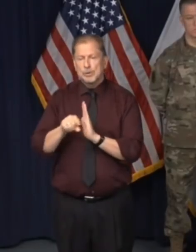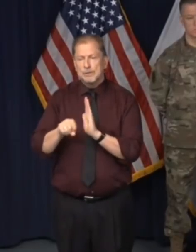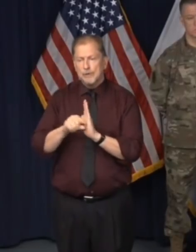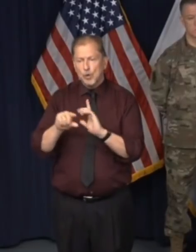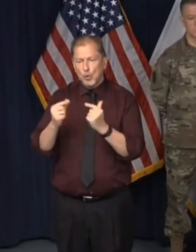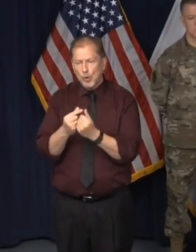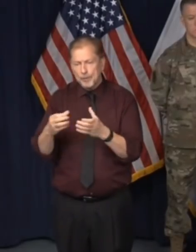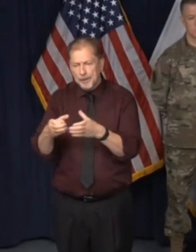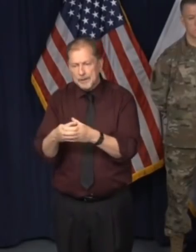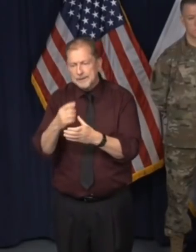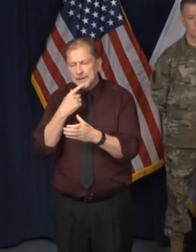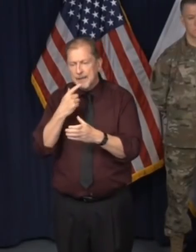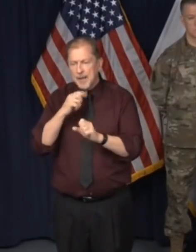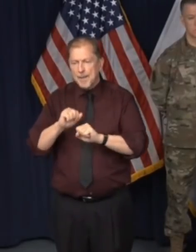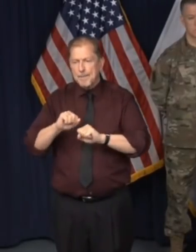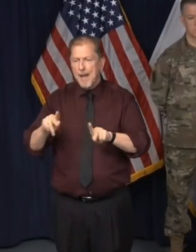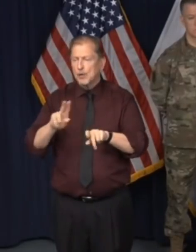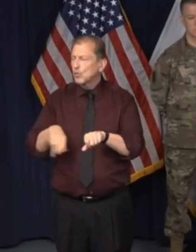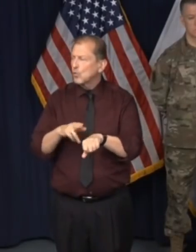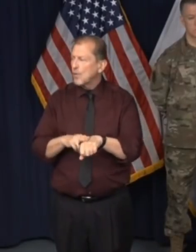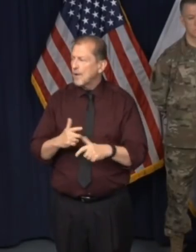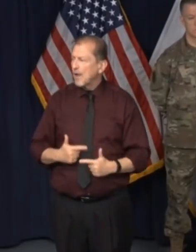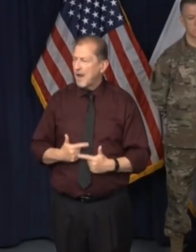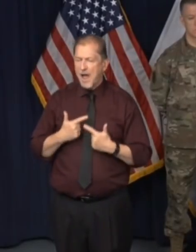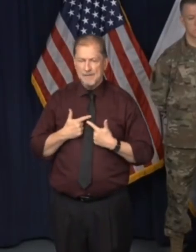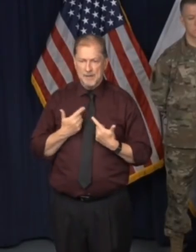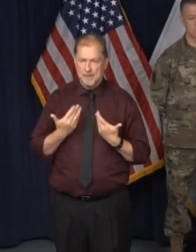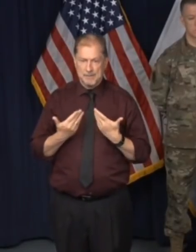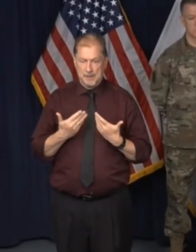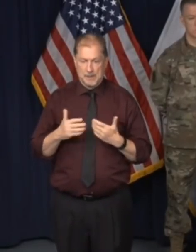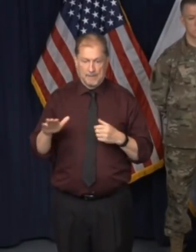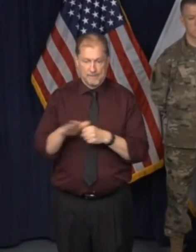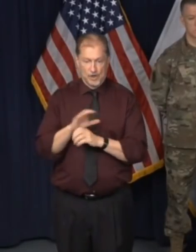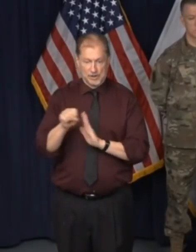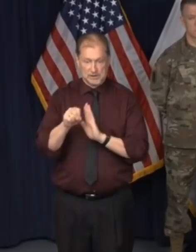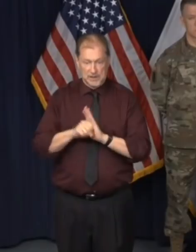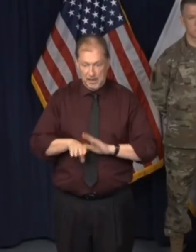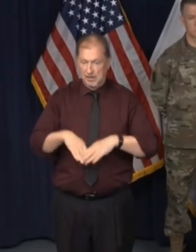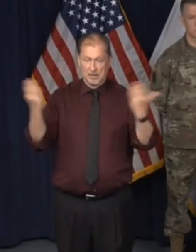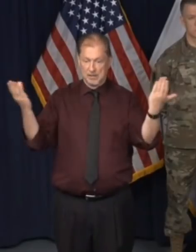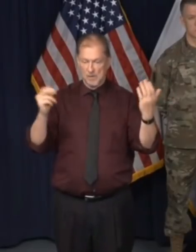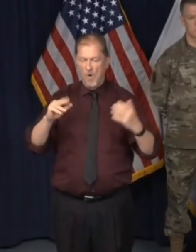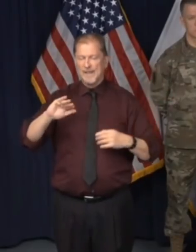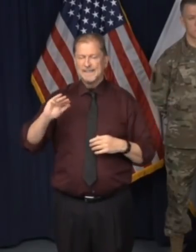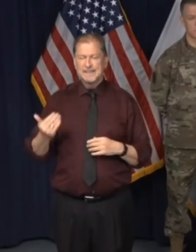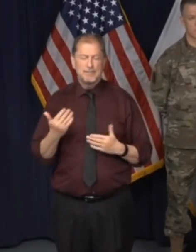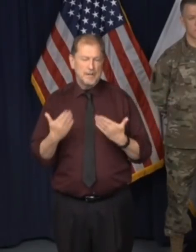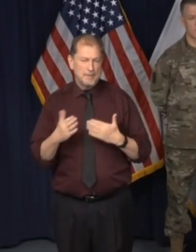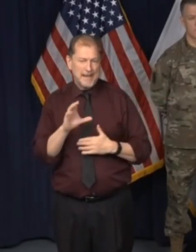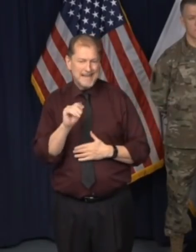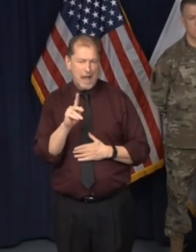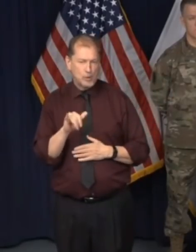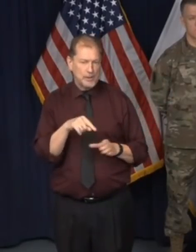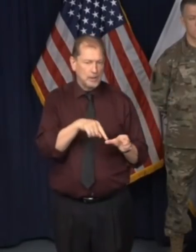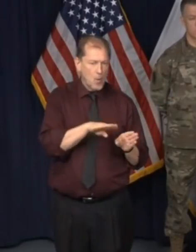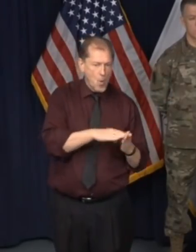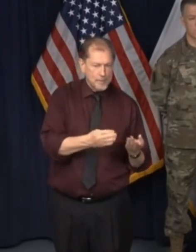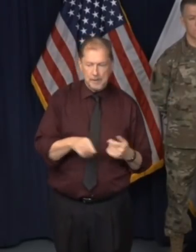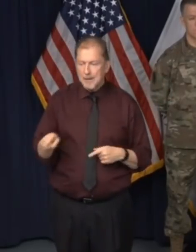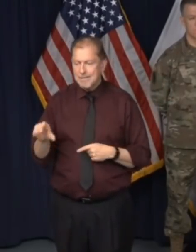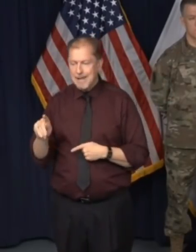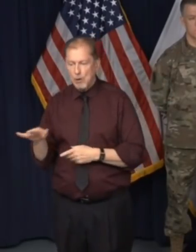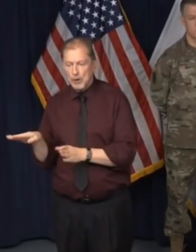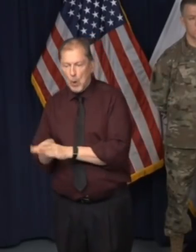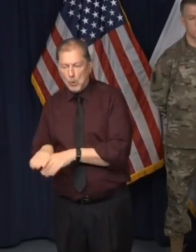return to normal would probably be done by on a county by county process rather than statewide. What's the veracity of that? Um,